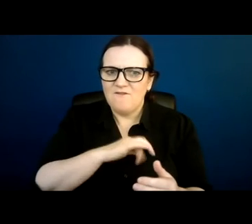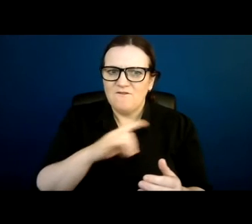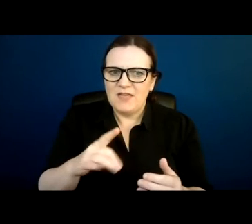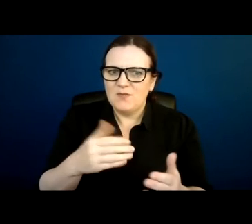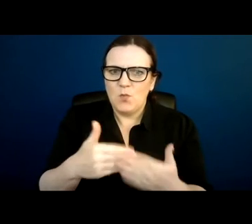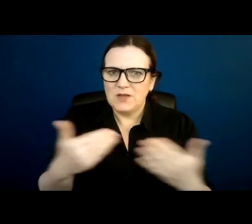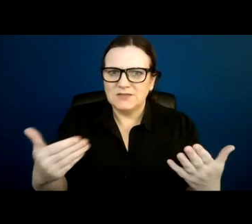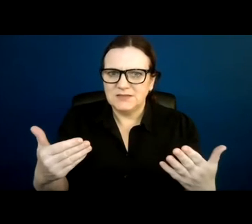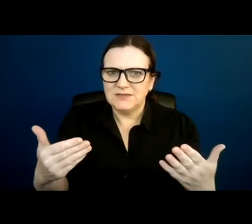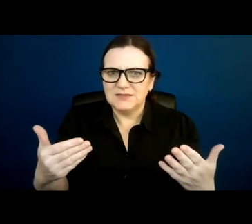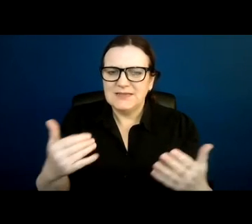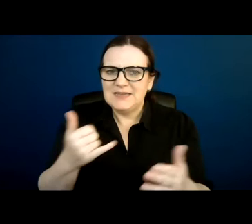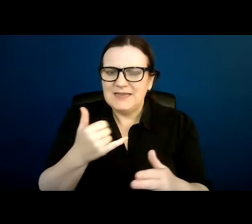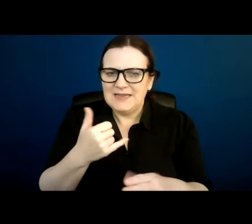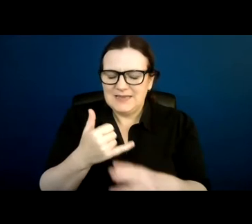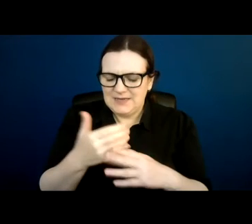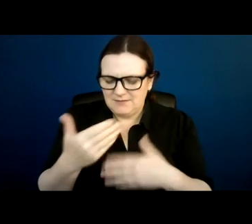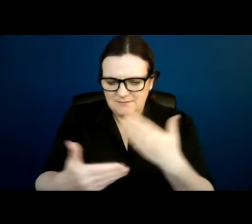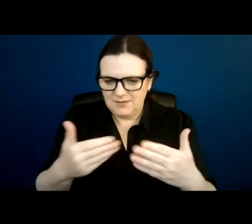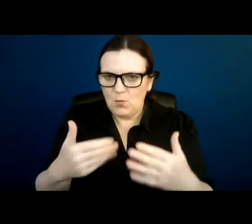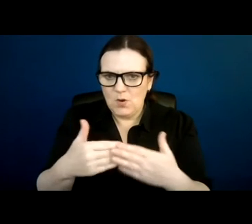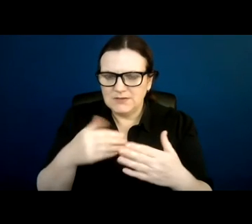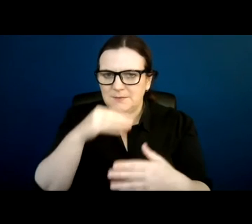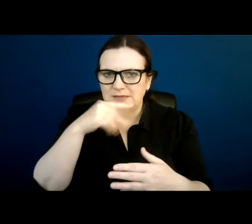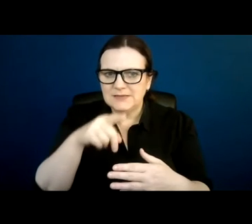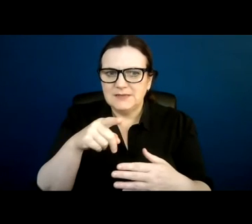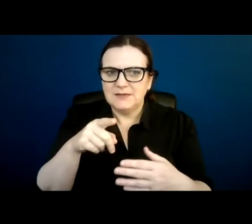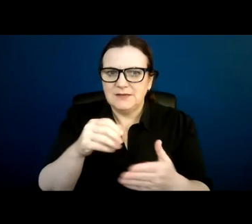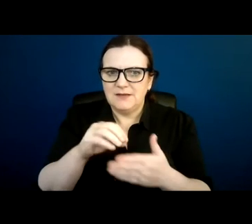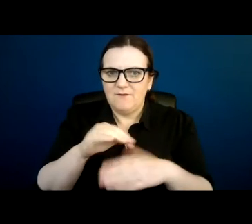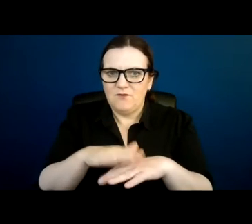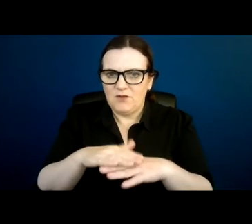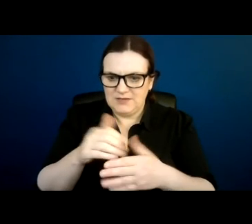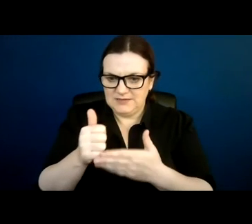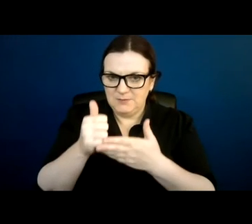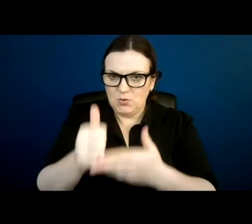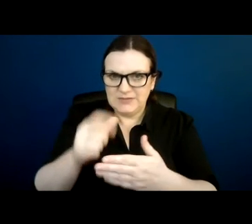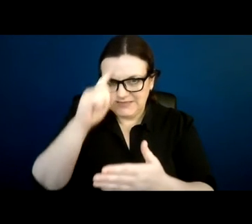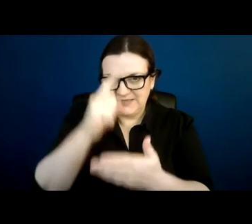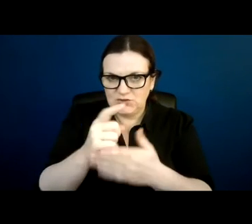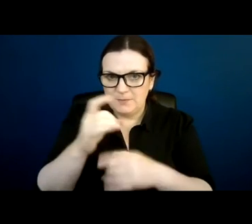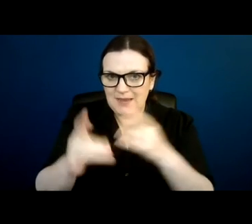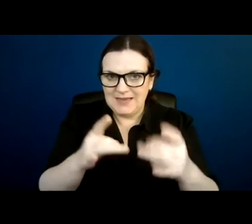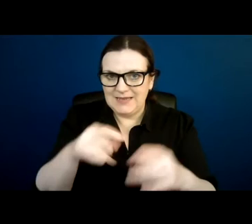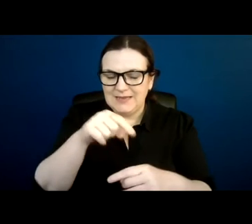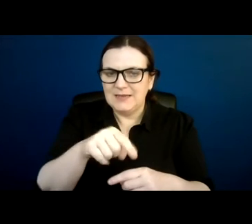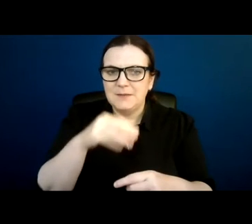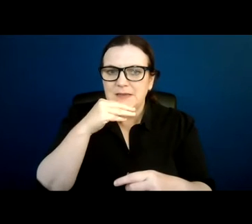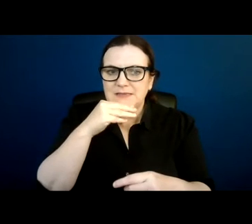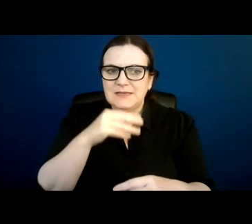What I mean is this. The very nature of supported decision-making is to enhance people's self